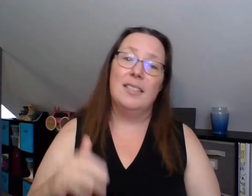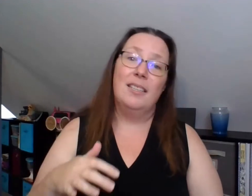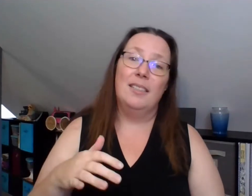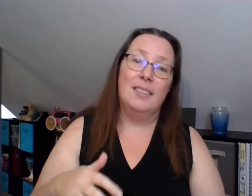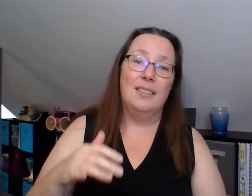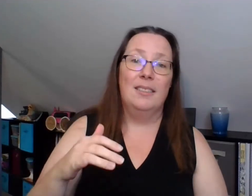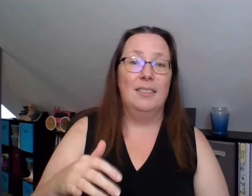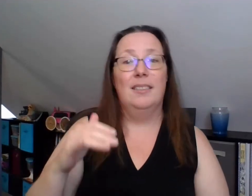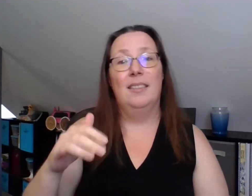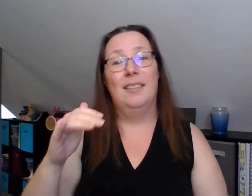sing.